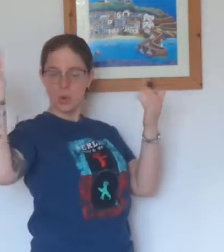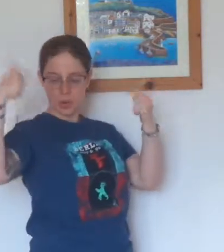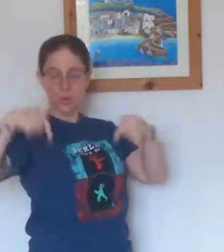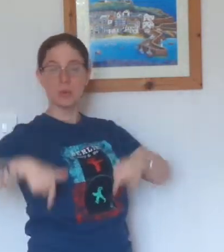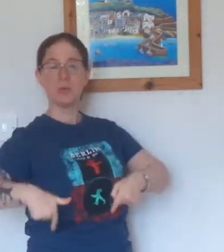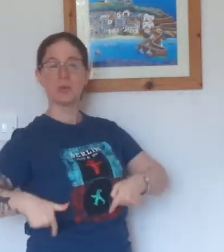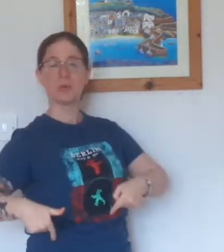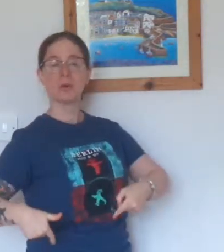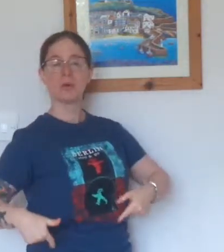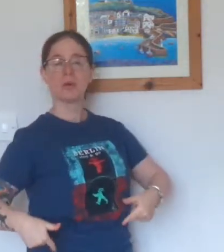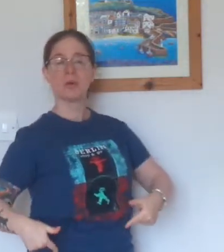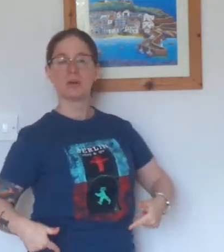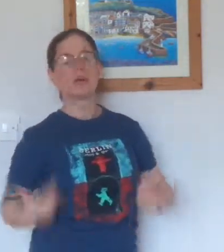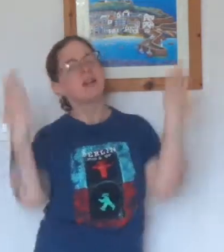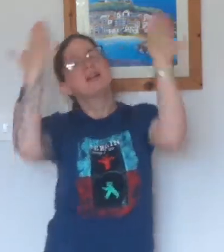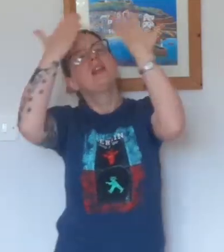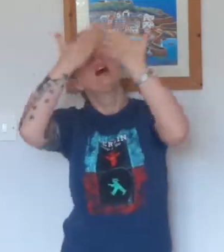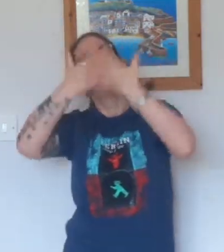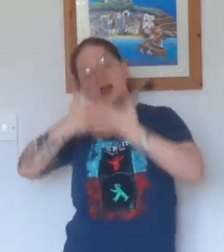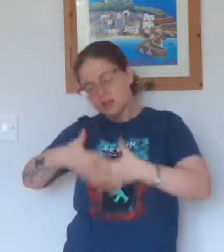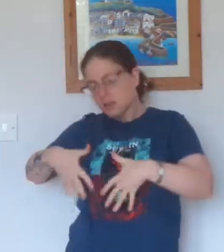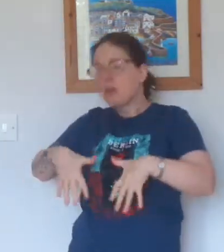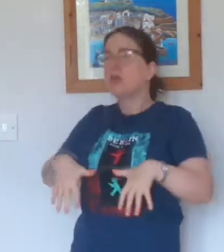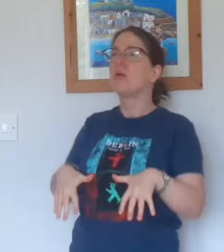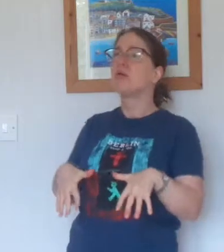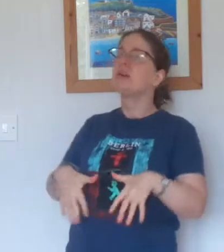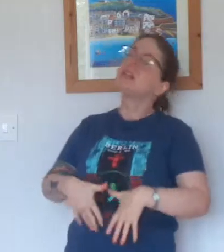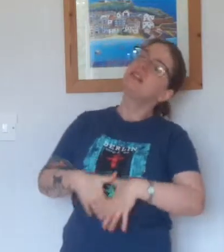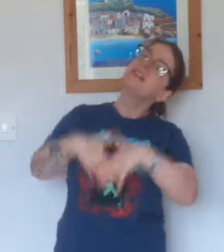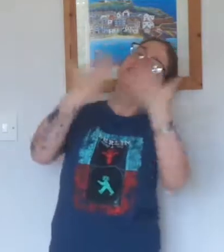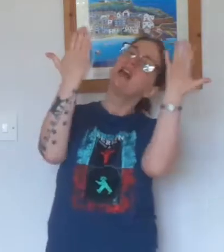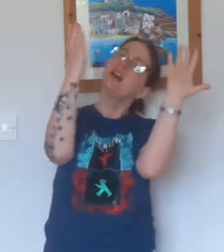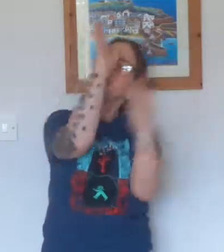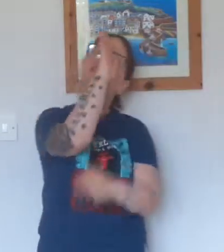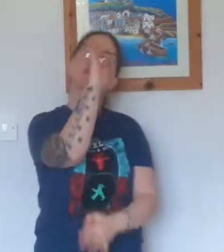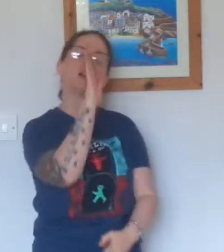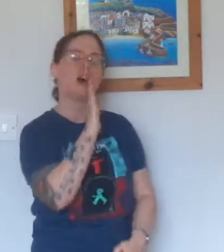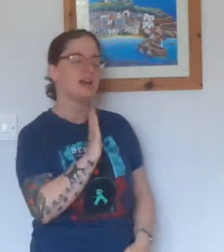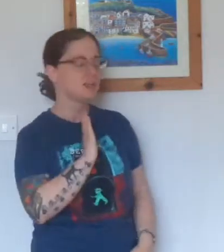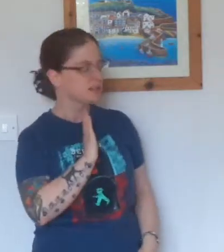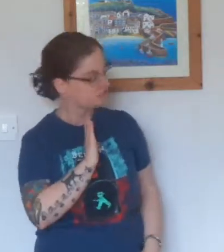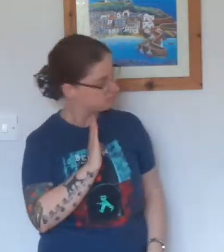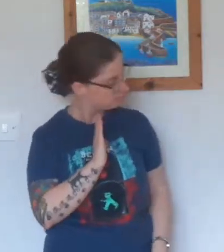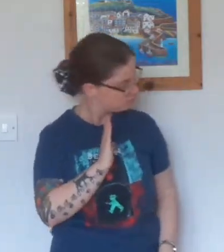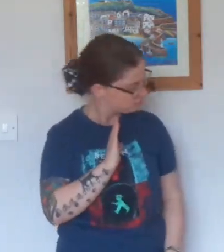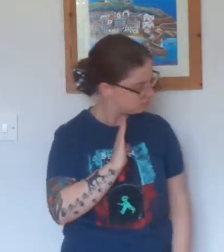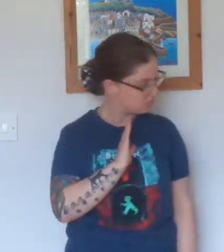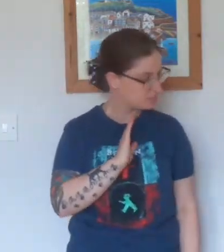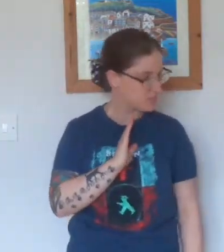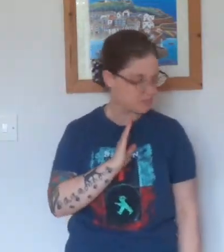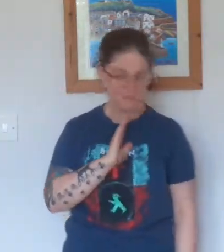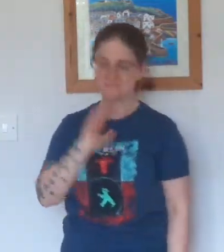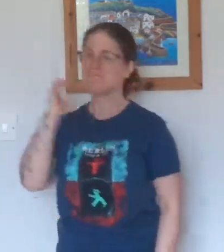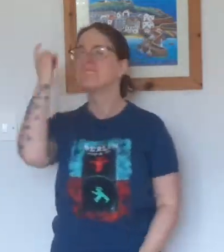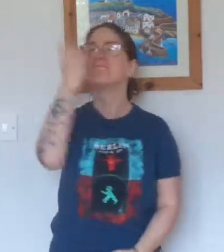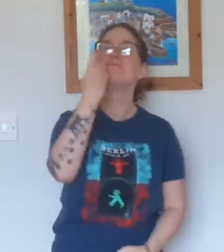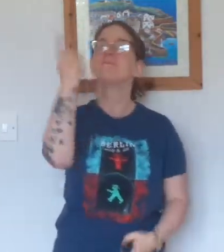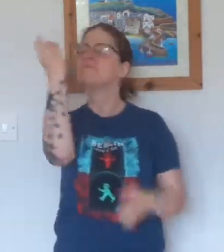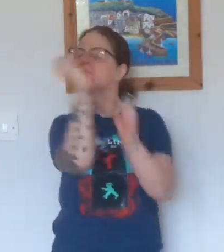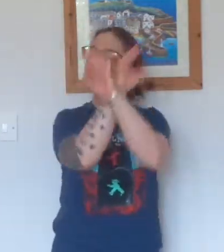The nights are lonely, the days are so sad, and I just keep thinking about